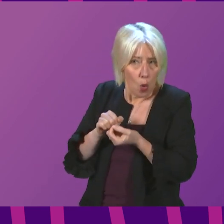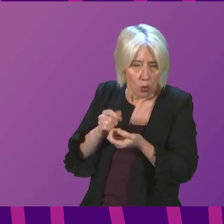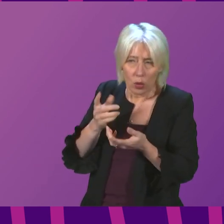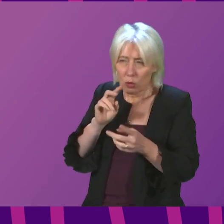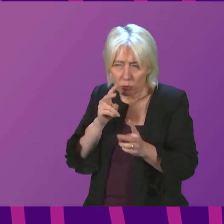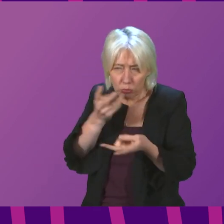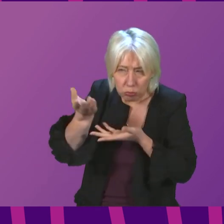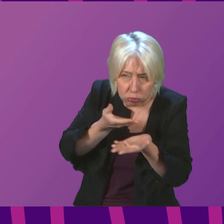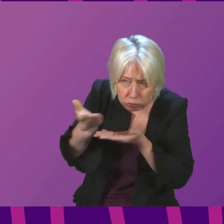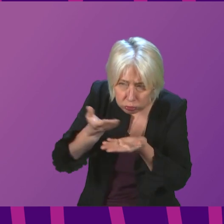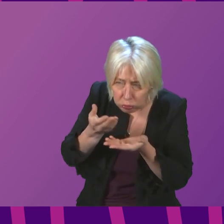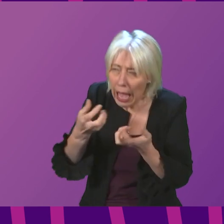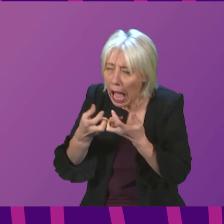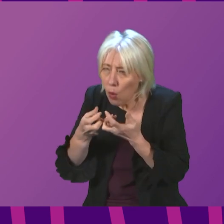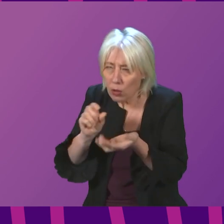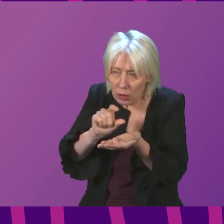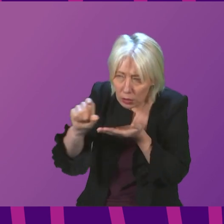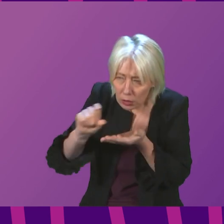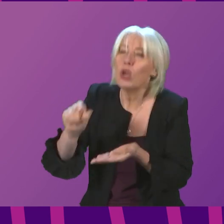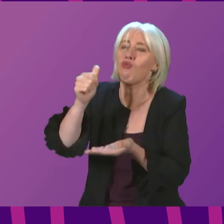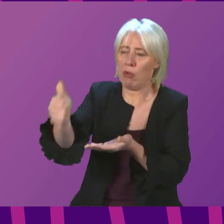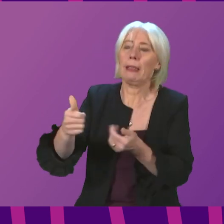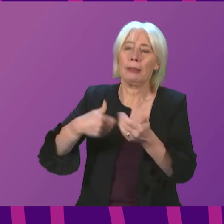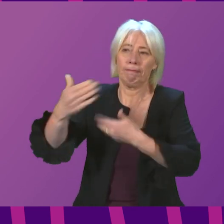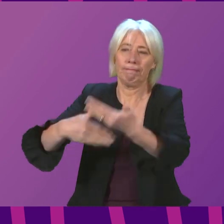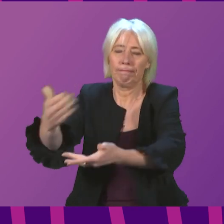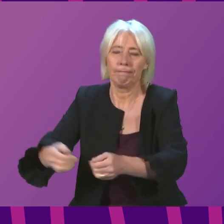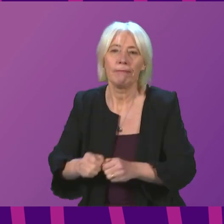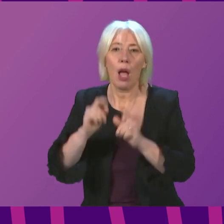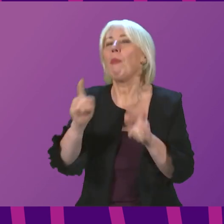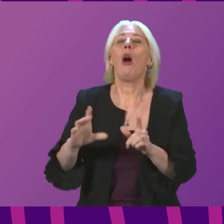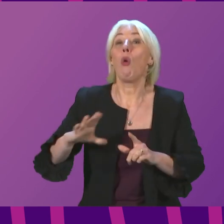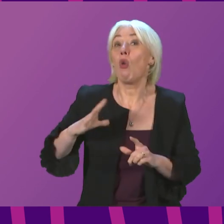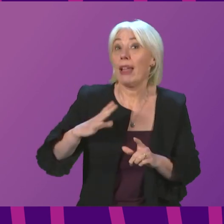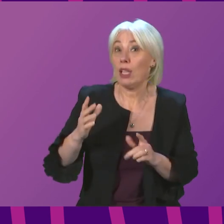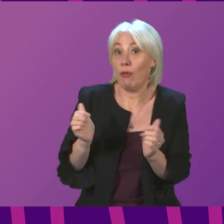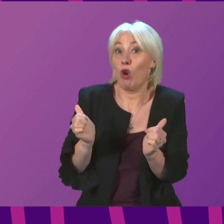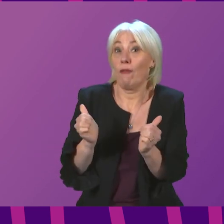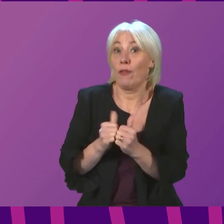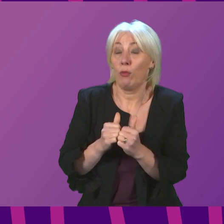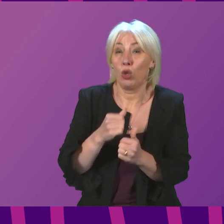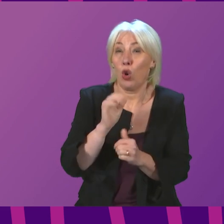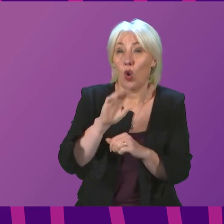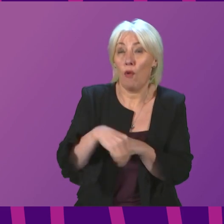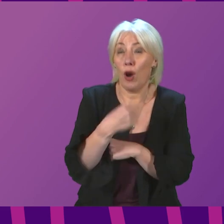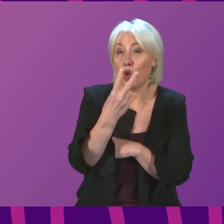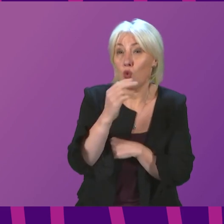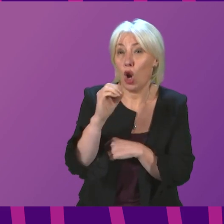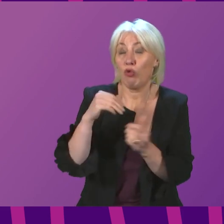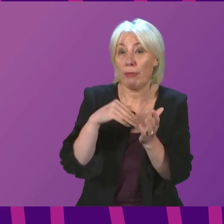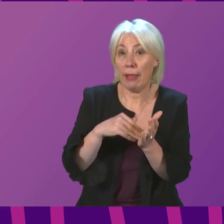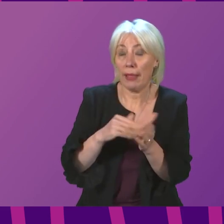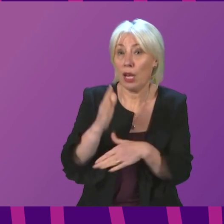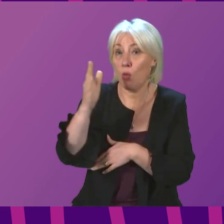allocate and distribute that. In general terms, we have already confirmed just over £200 million that will go to